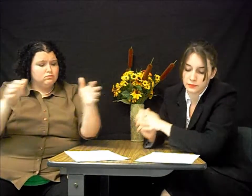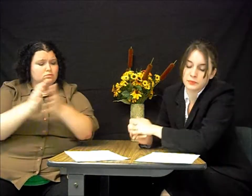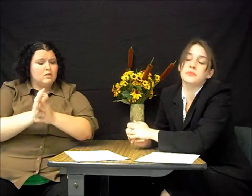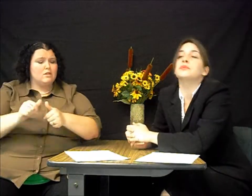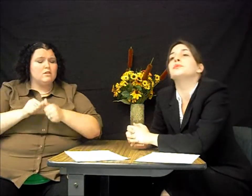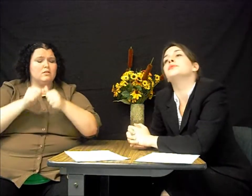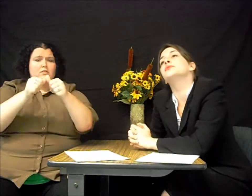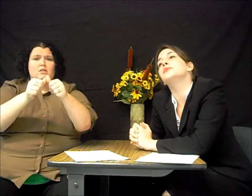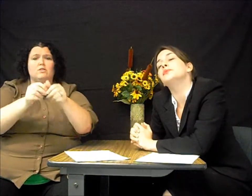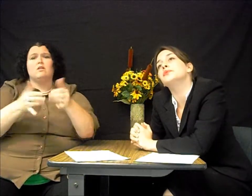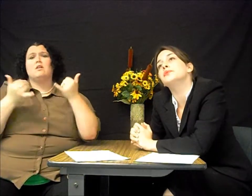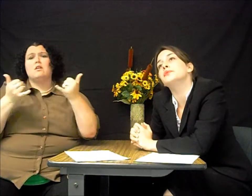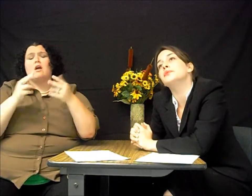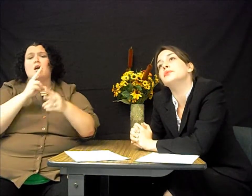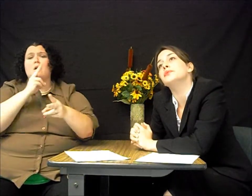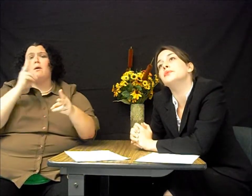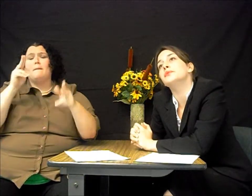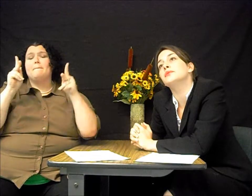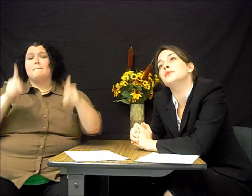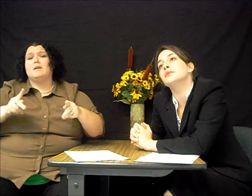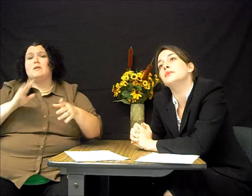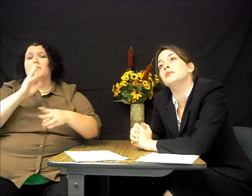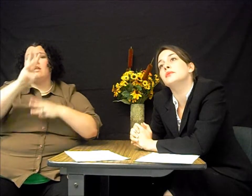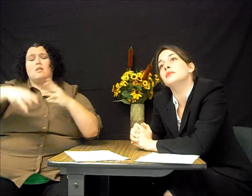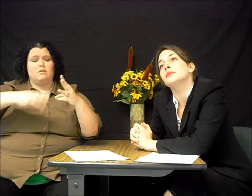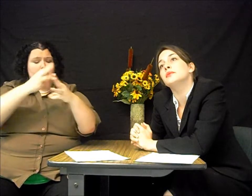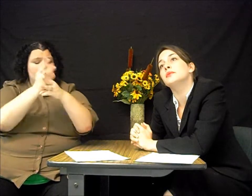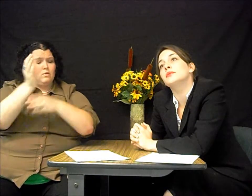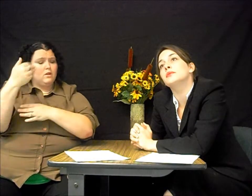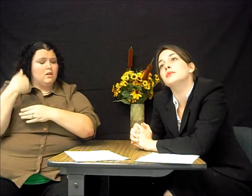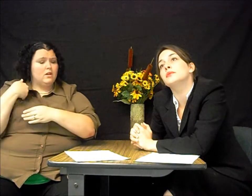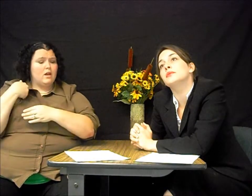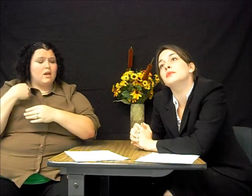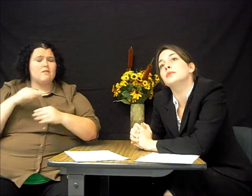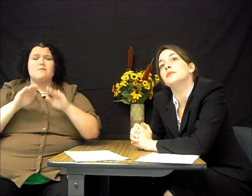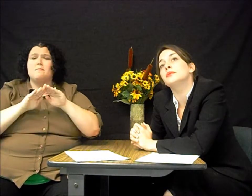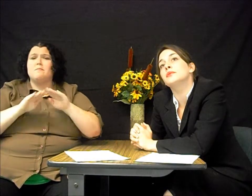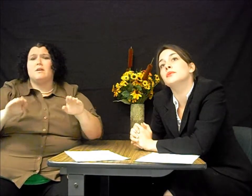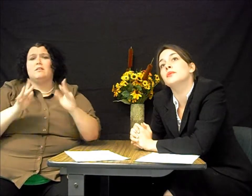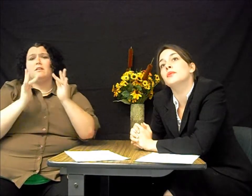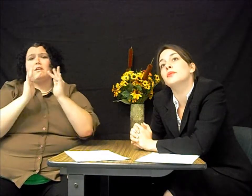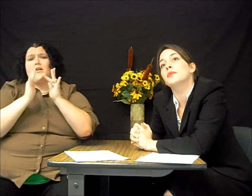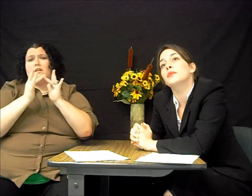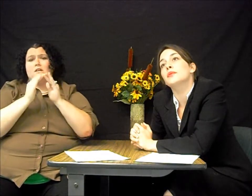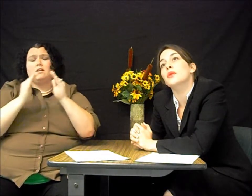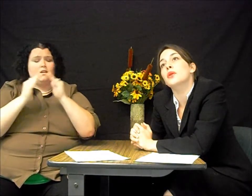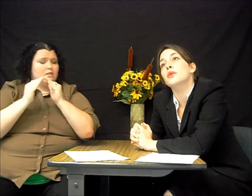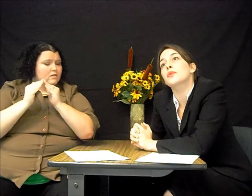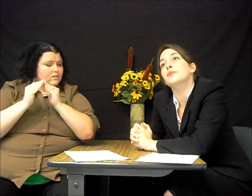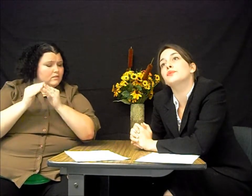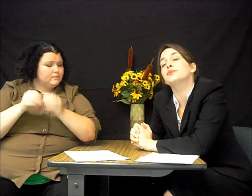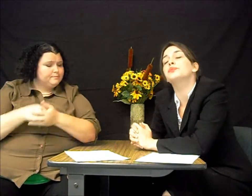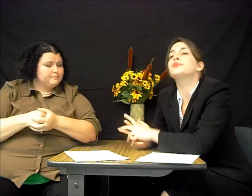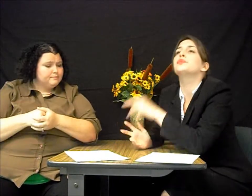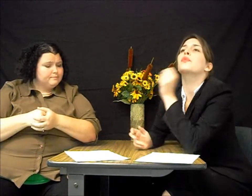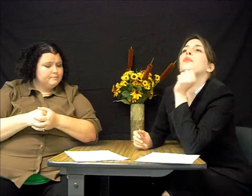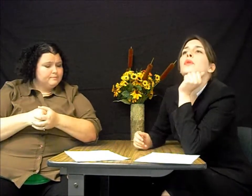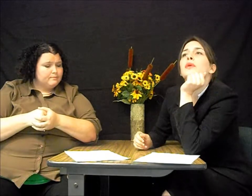The democratization of information has continued. And now, people all over the world